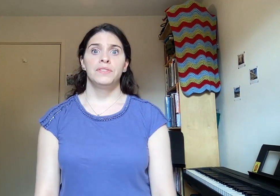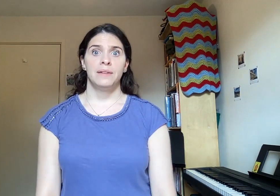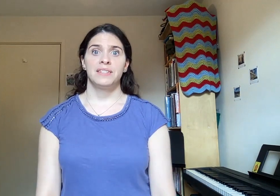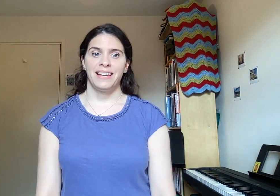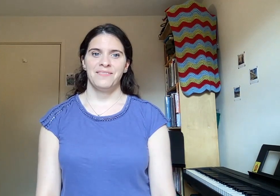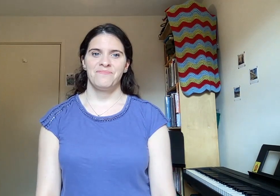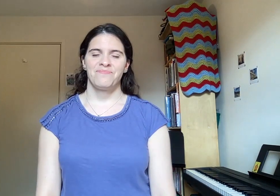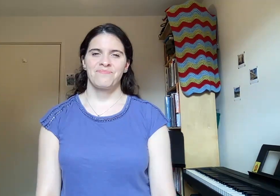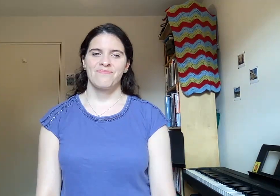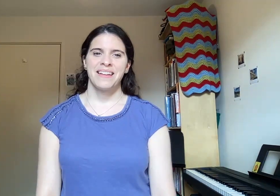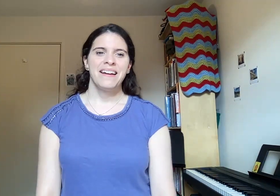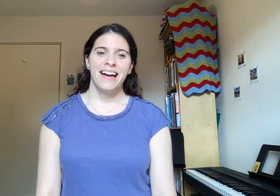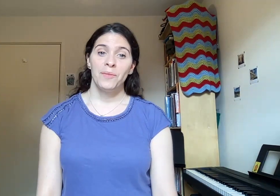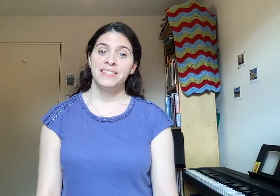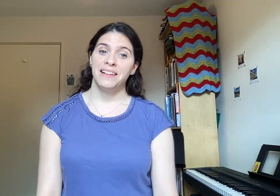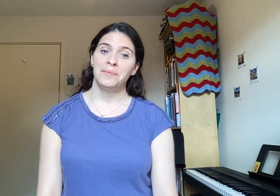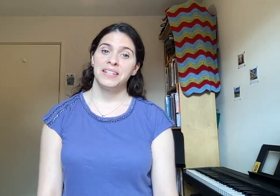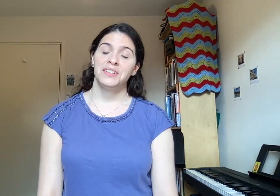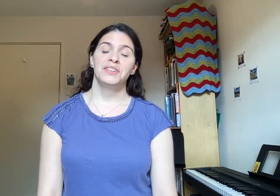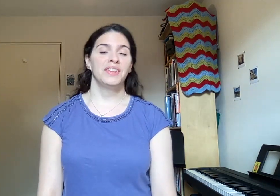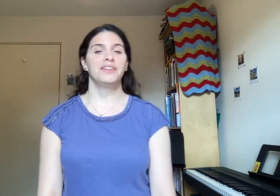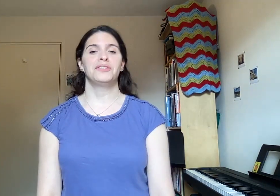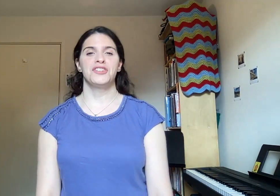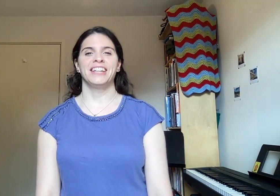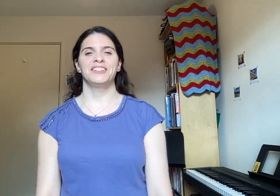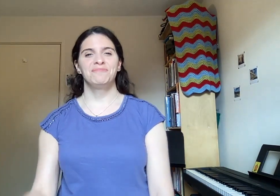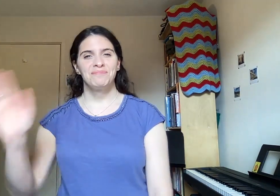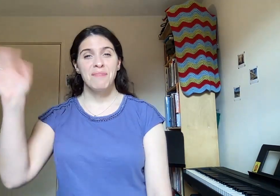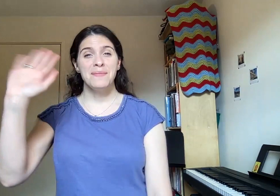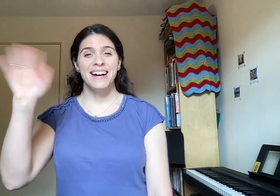times a day. I hope this helped. Thank you for joining. Bye bye! Bye bye! Bye.